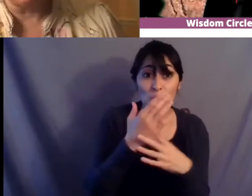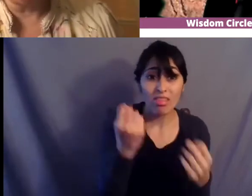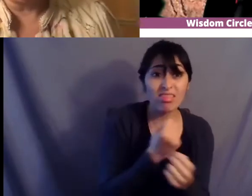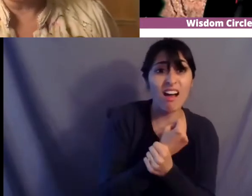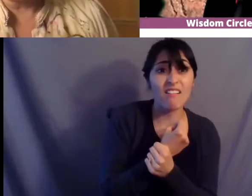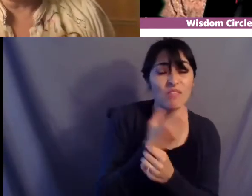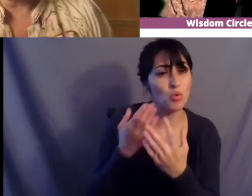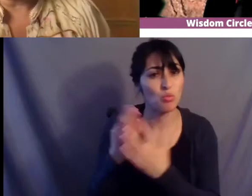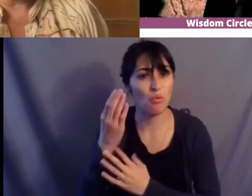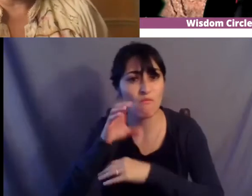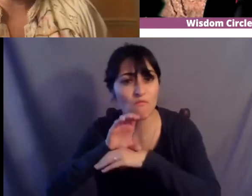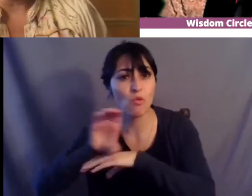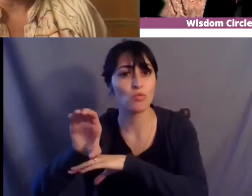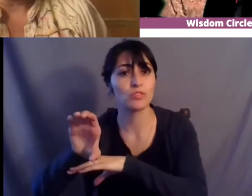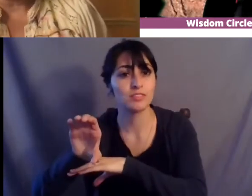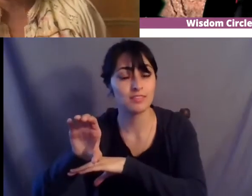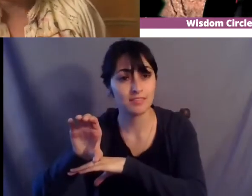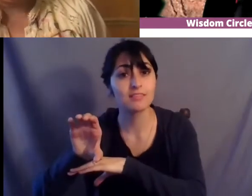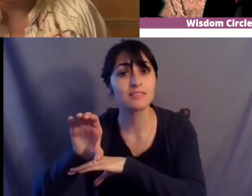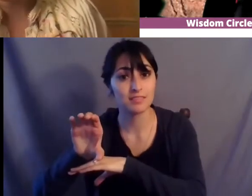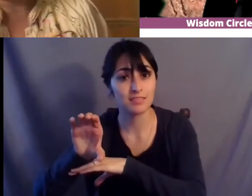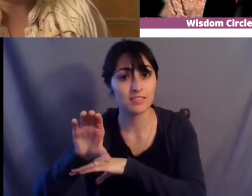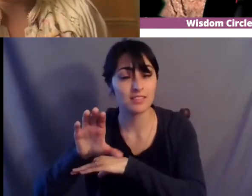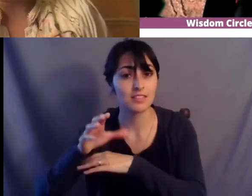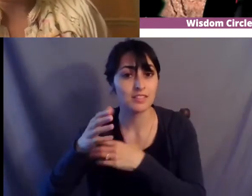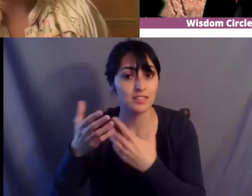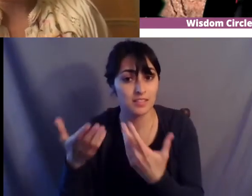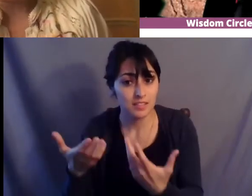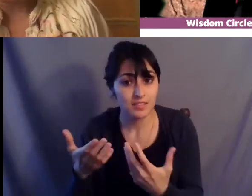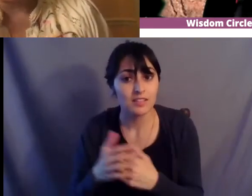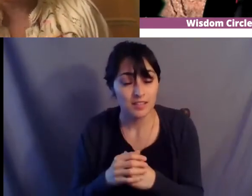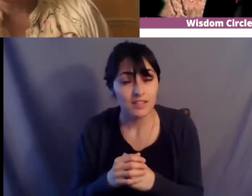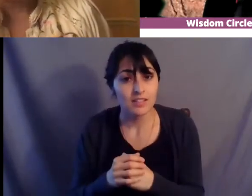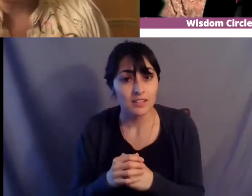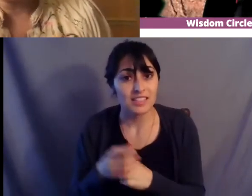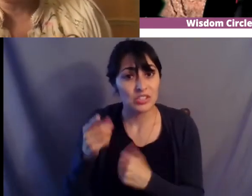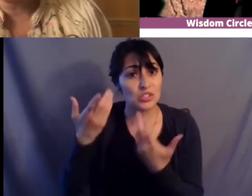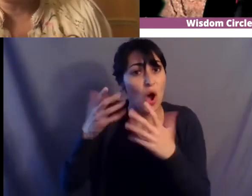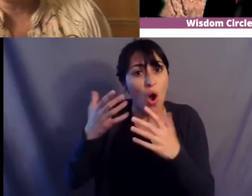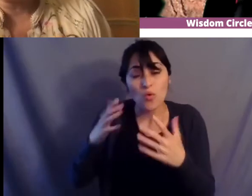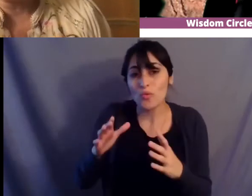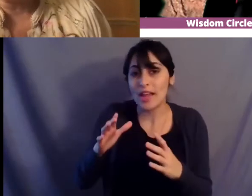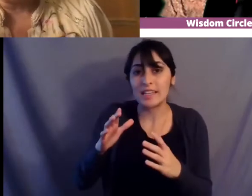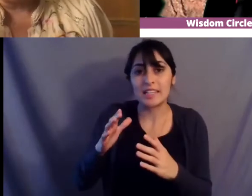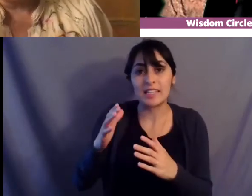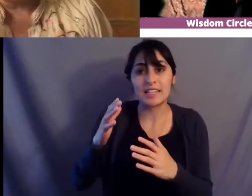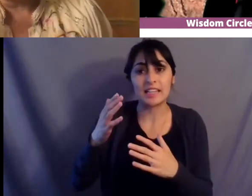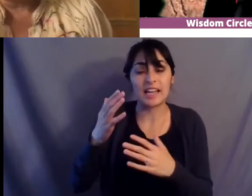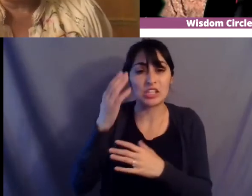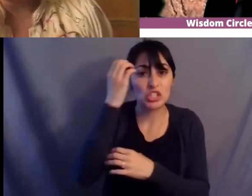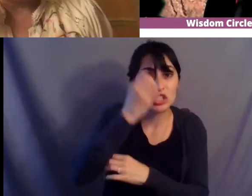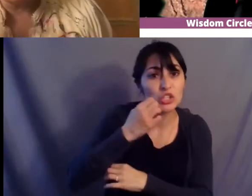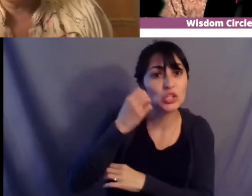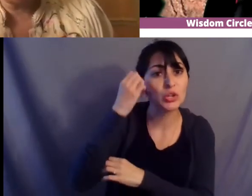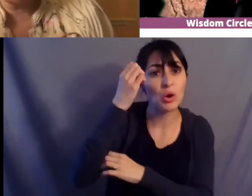um there were already um marriages and interrelationships with